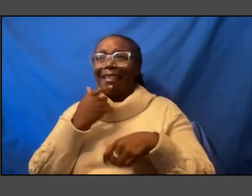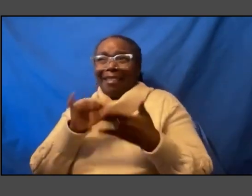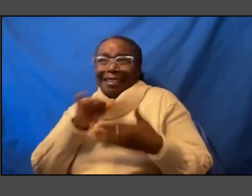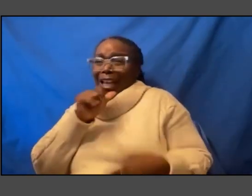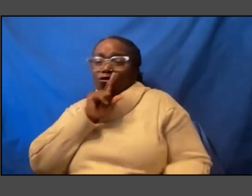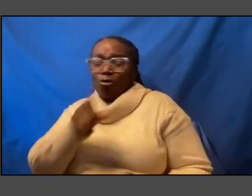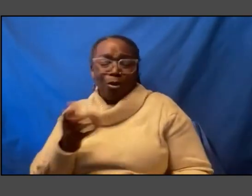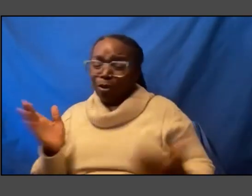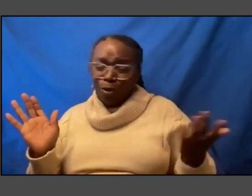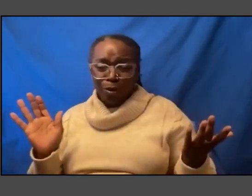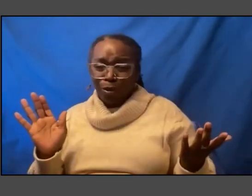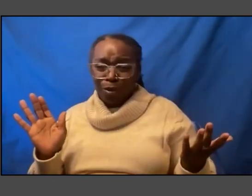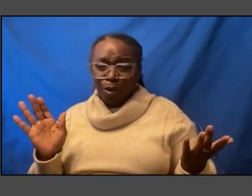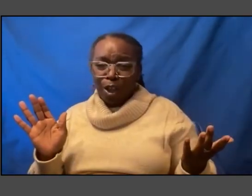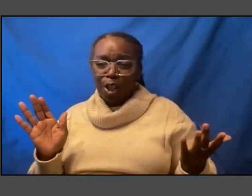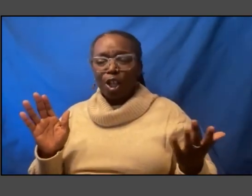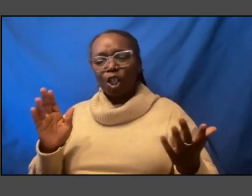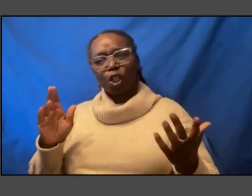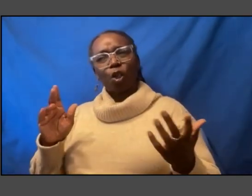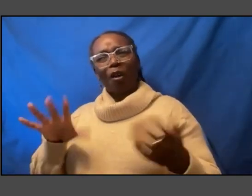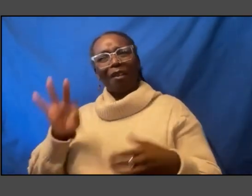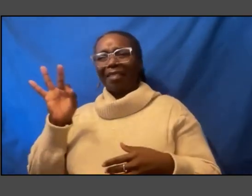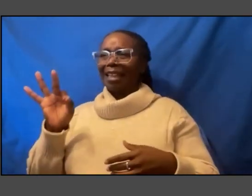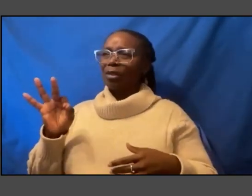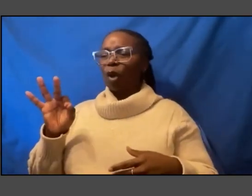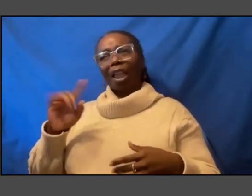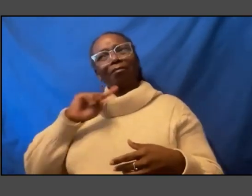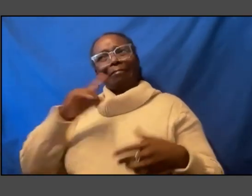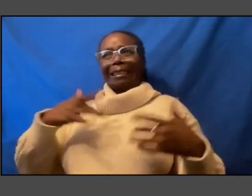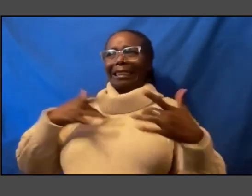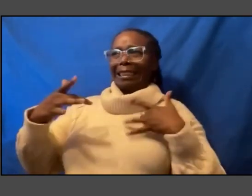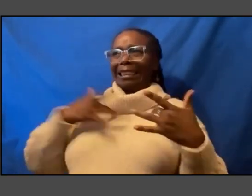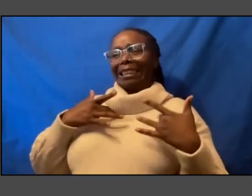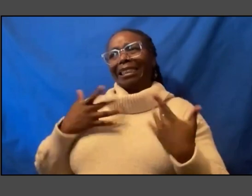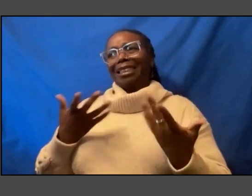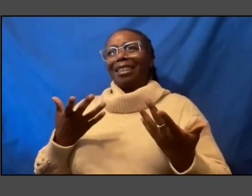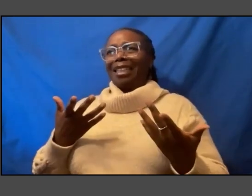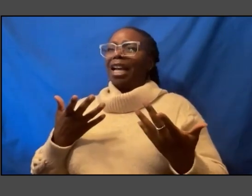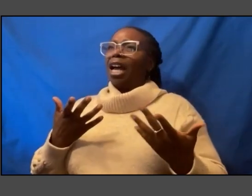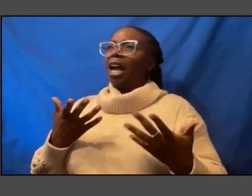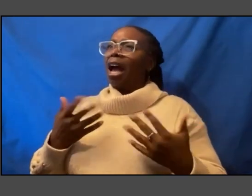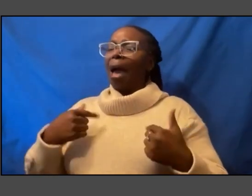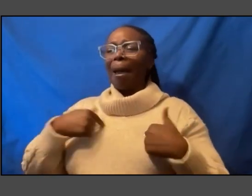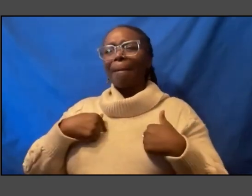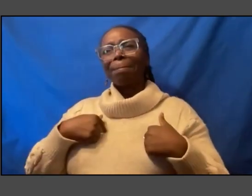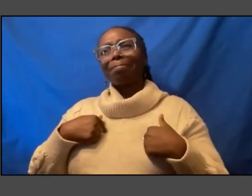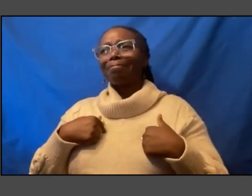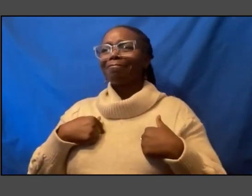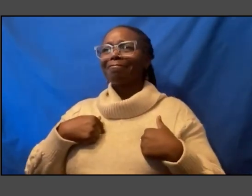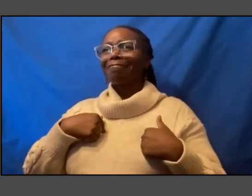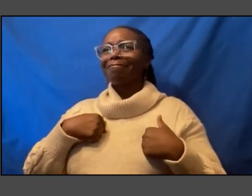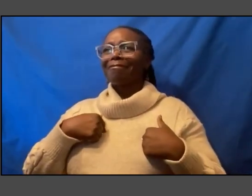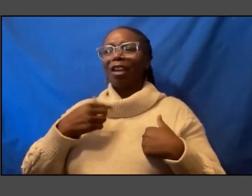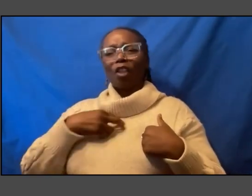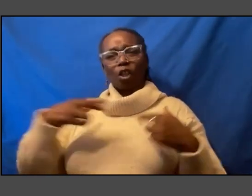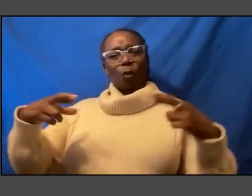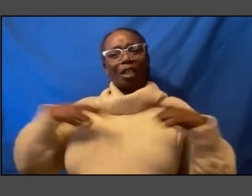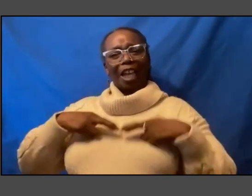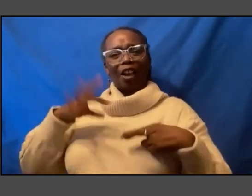find that very alarming I I'm heartened by the things that uh you know there's a retired Florida International University professor